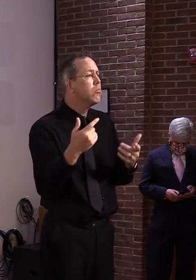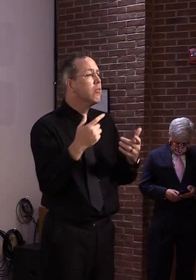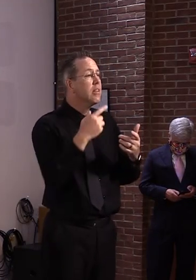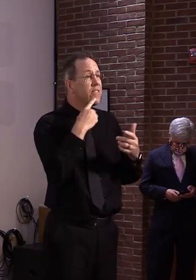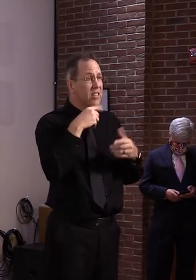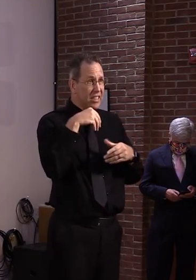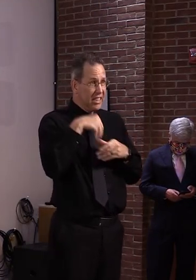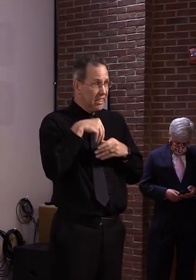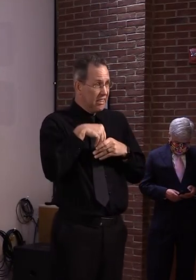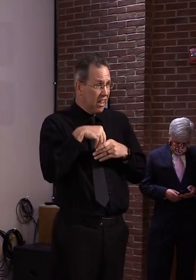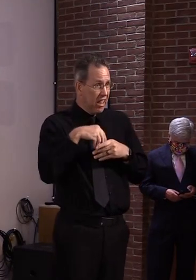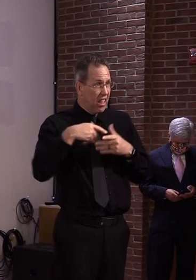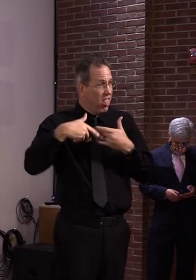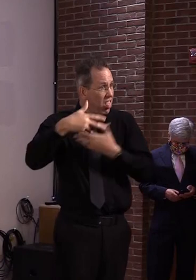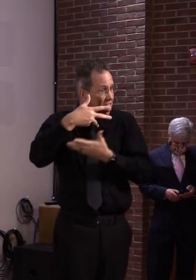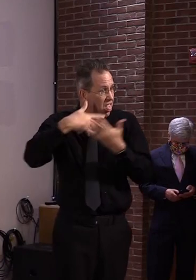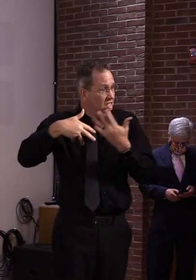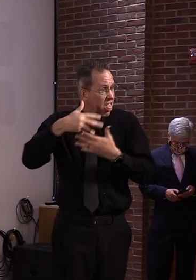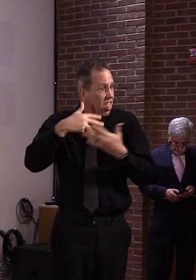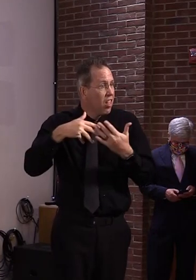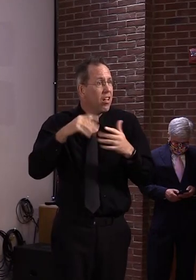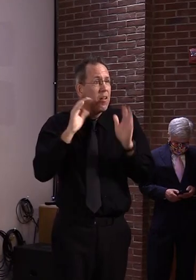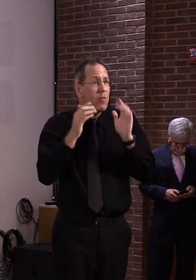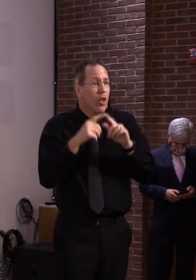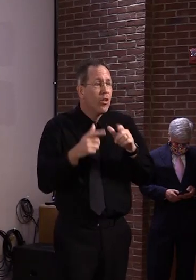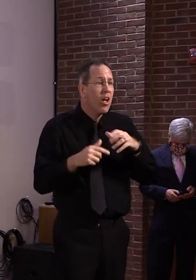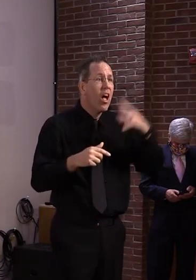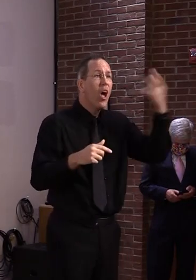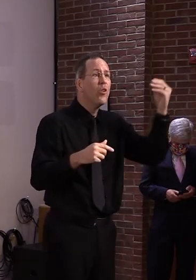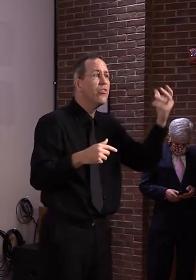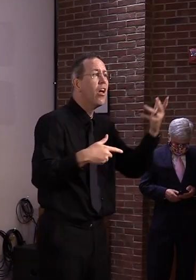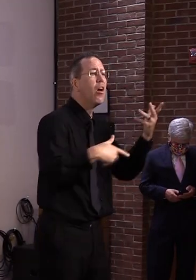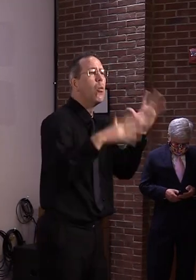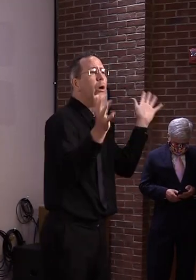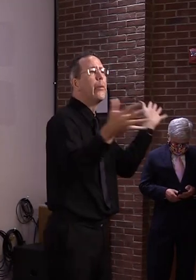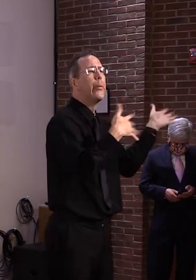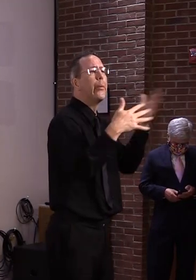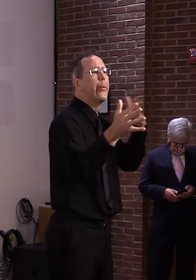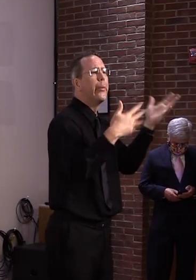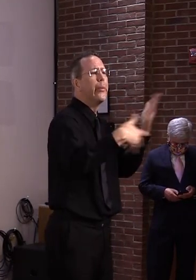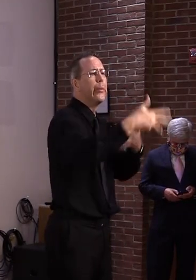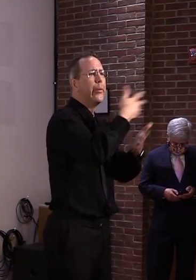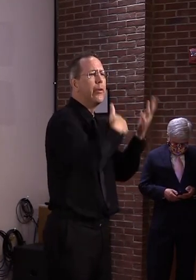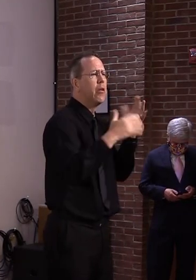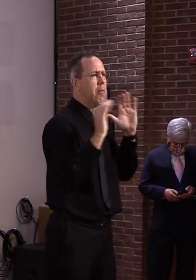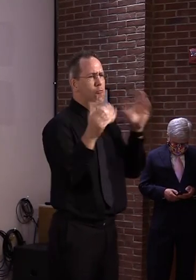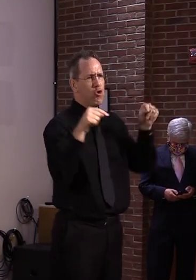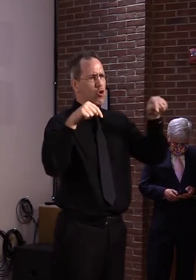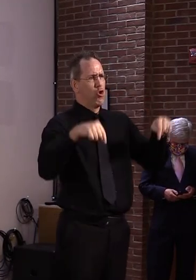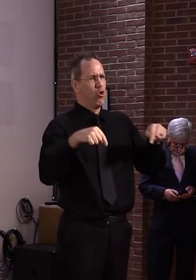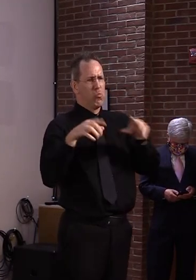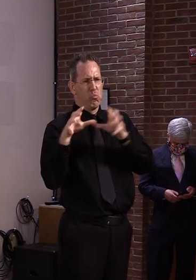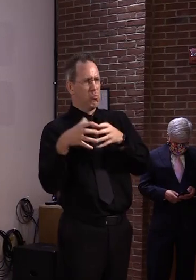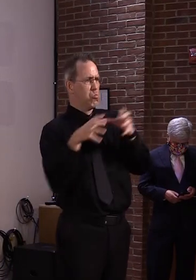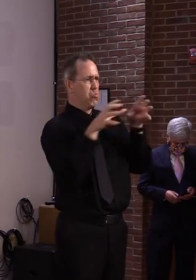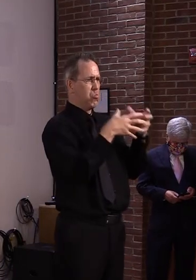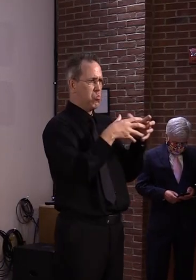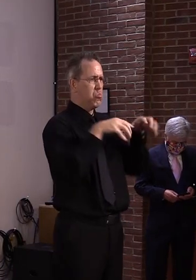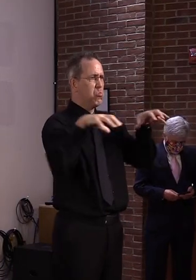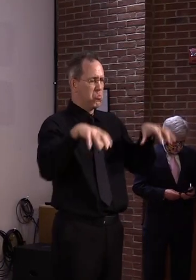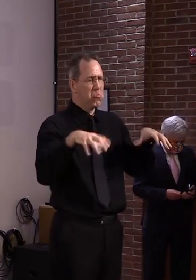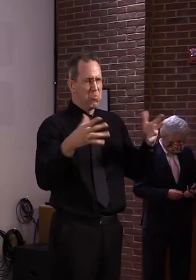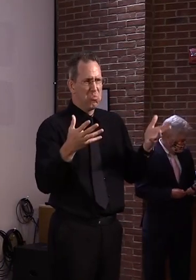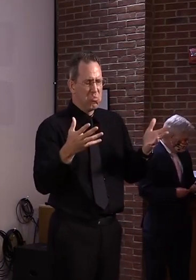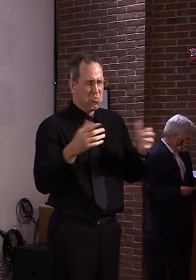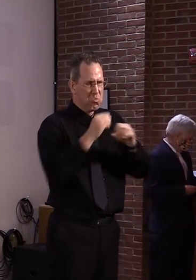talking about, and able to transmit virus and not wearing a facial covering versus what we've seen countrywide,